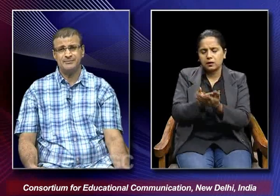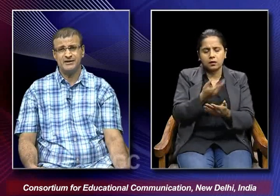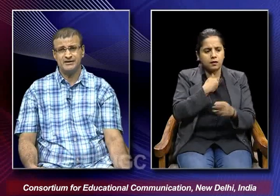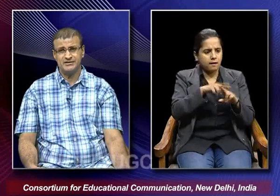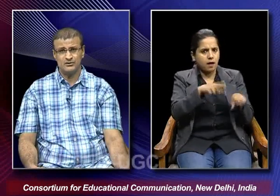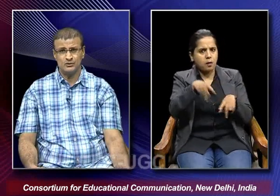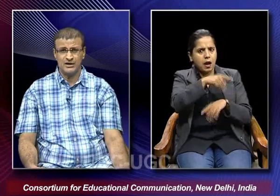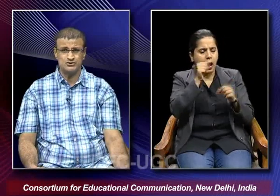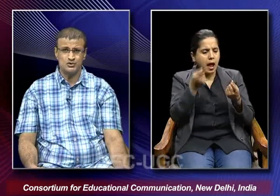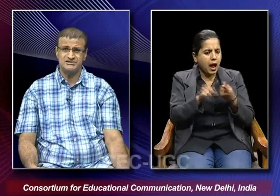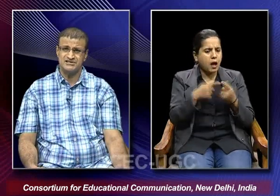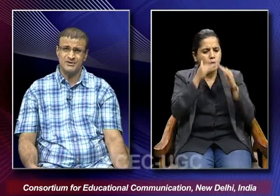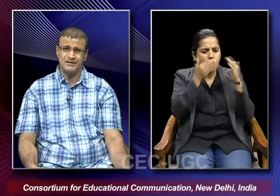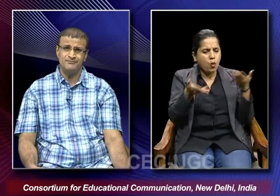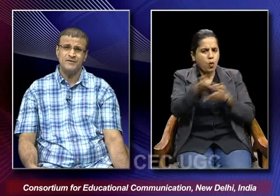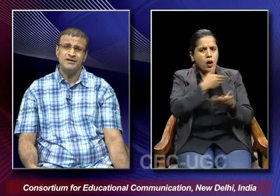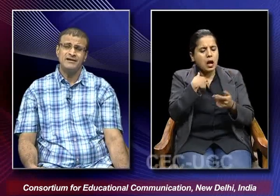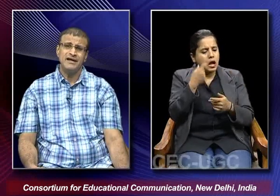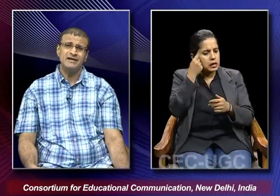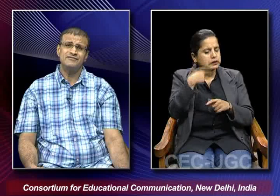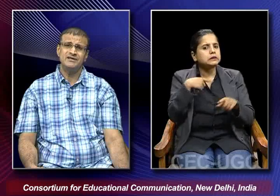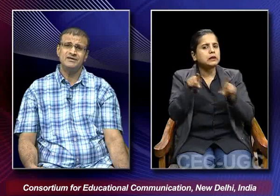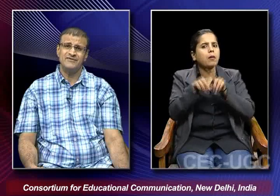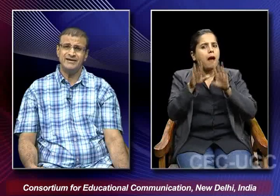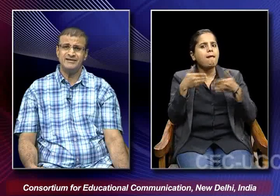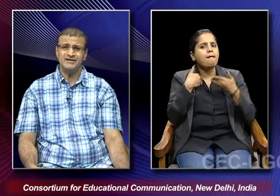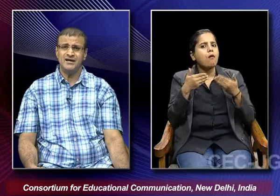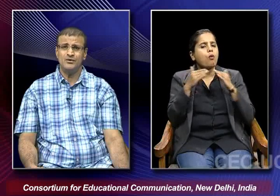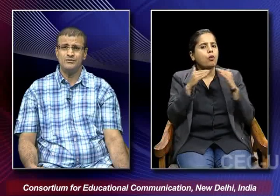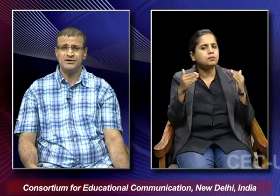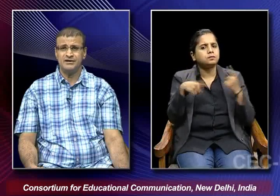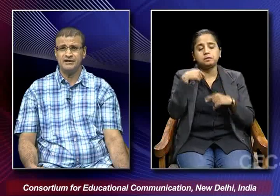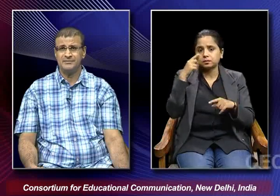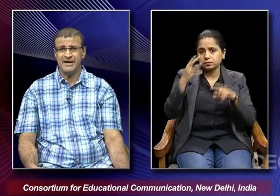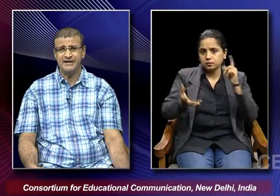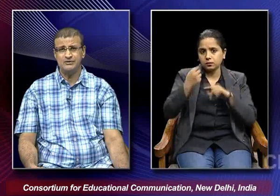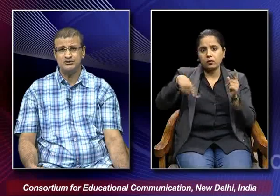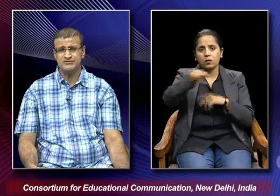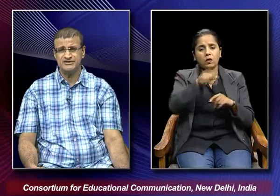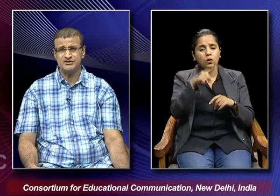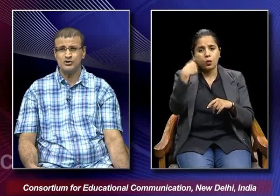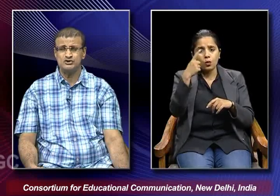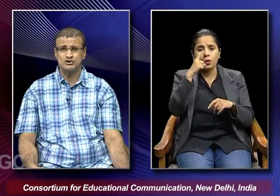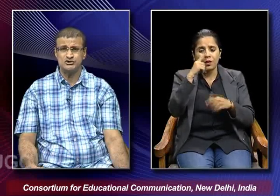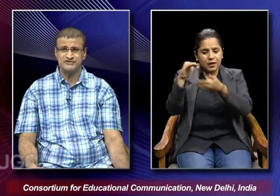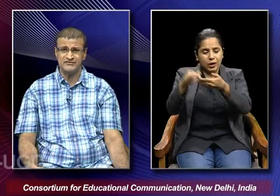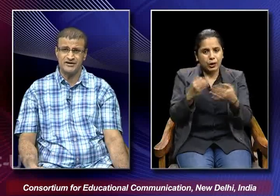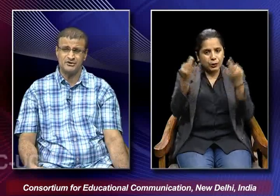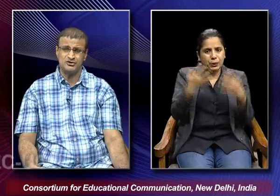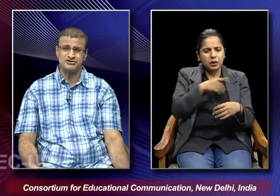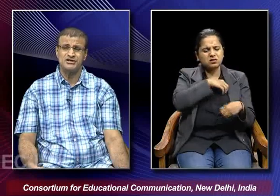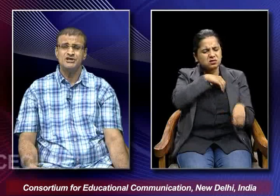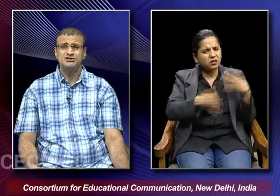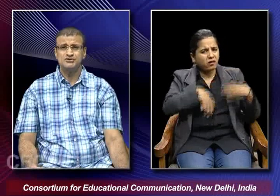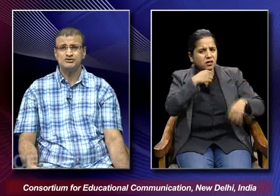are happening in their own households as well and we find that how a young bride who is facing all sorts of suffering